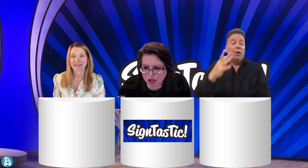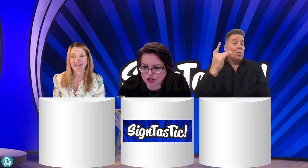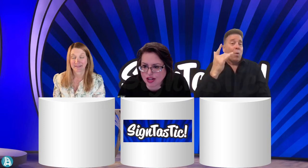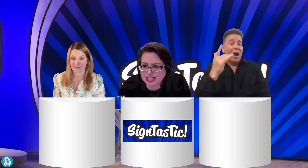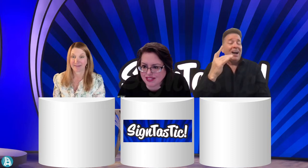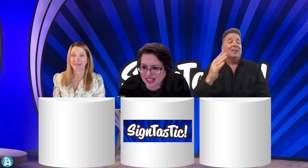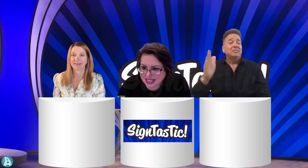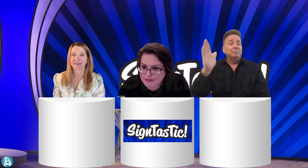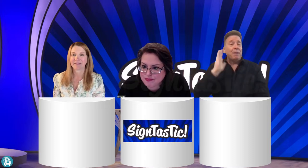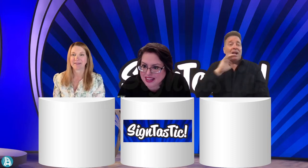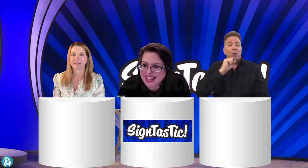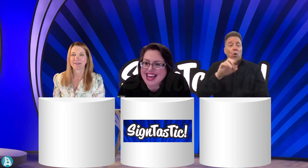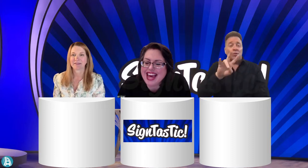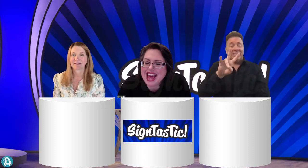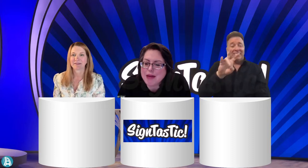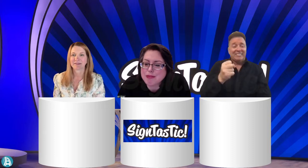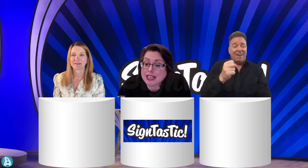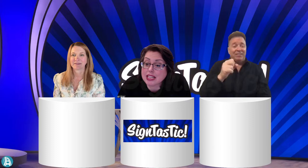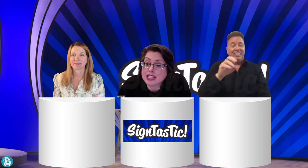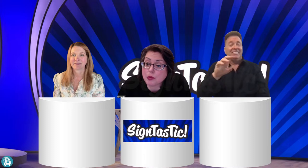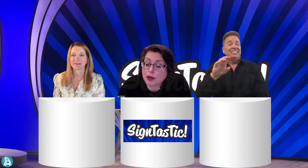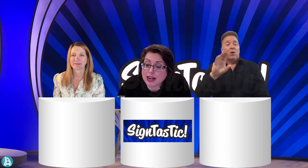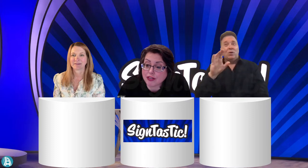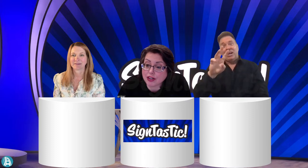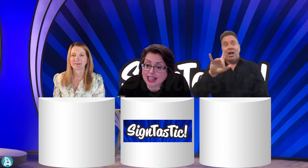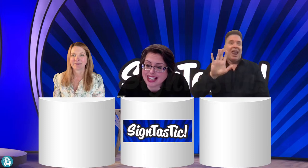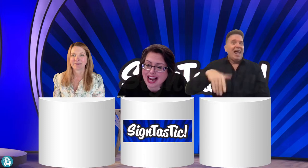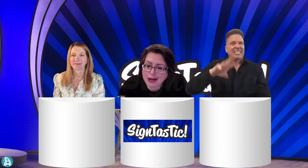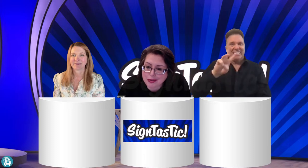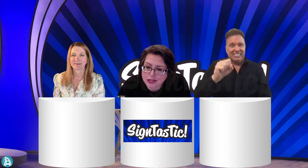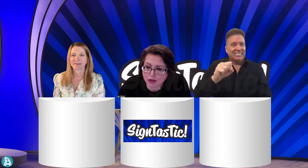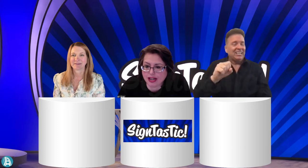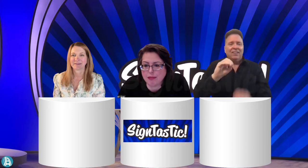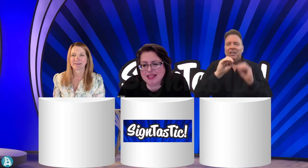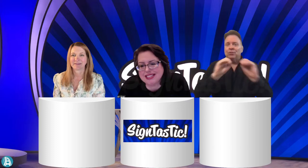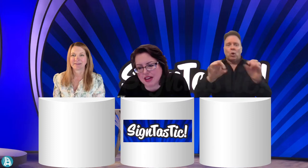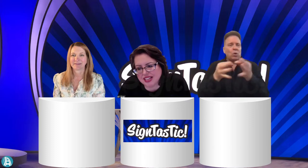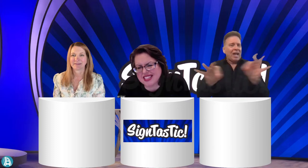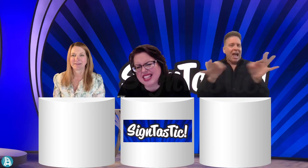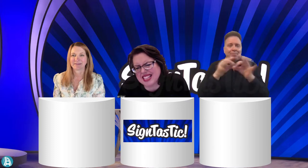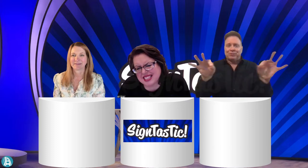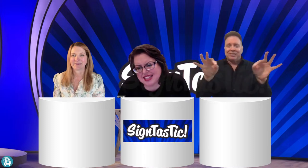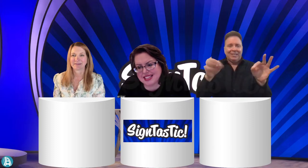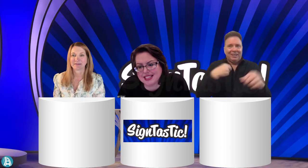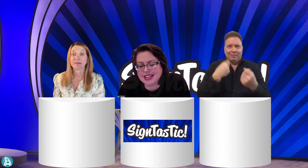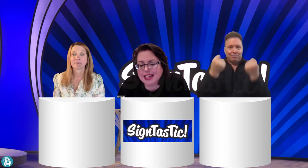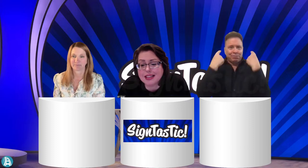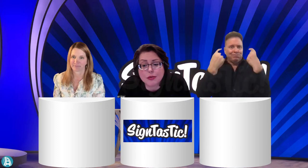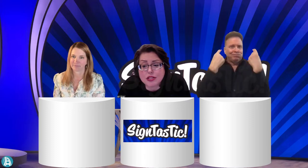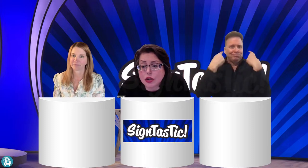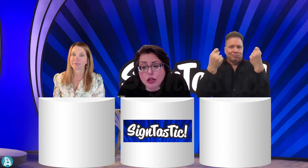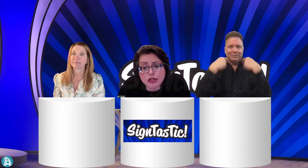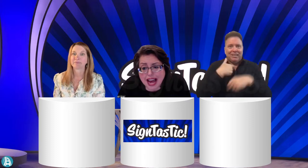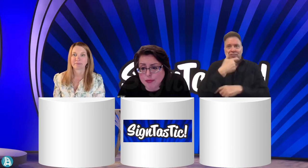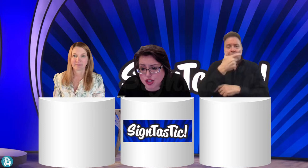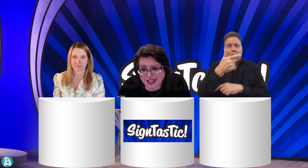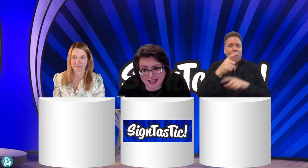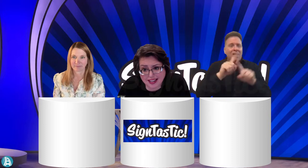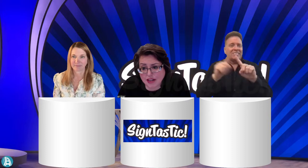shows on TV because whenever I was growing up in the 70s, late 60s, there was no closed captioning and